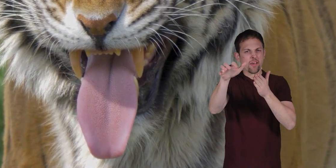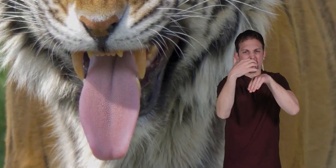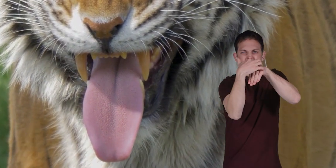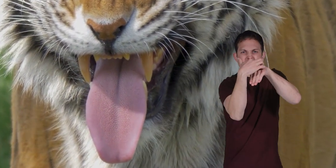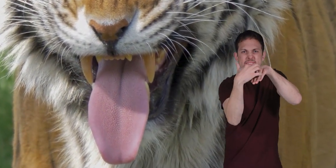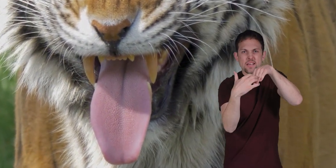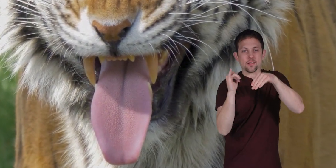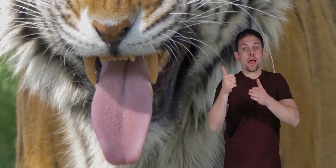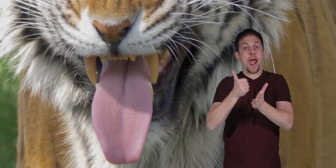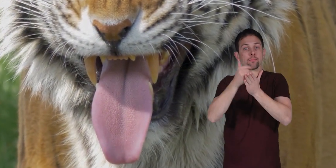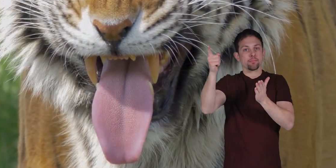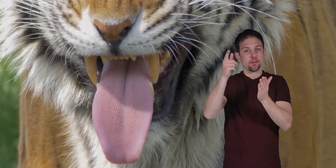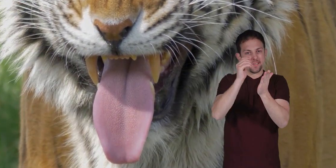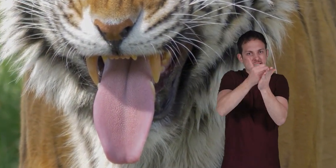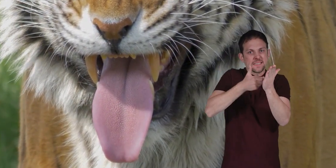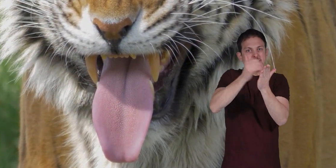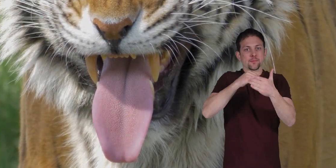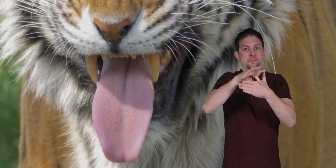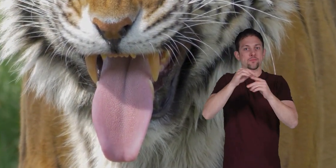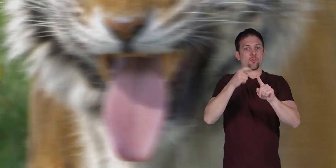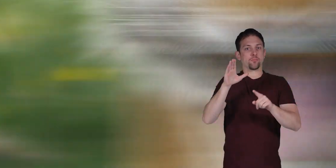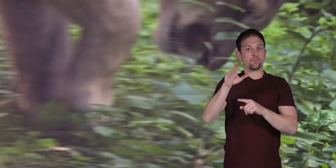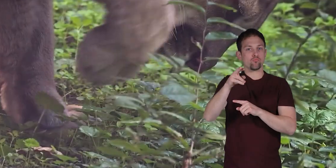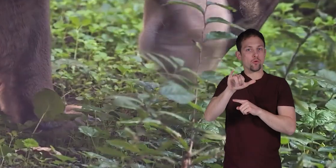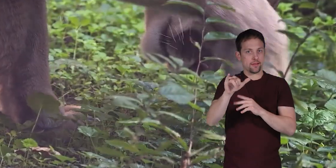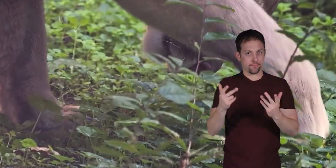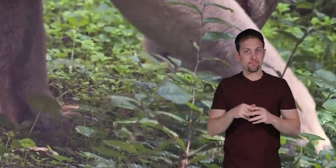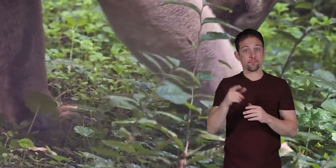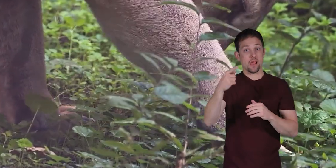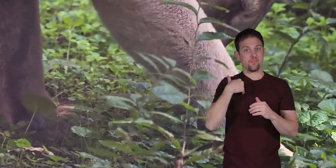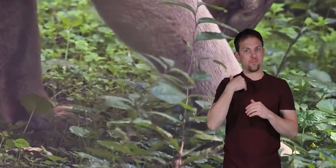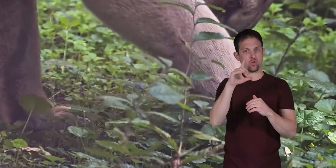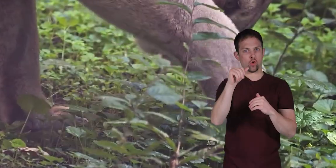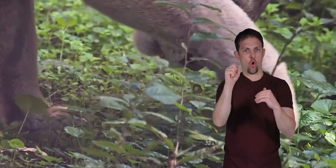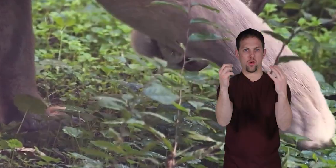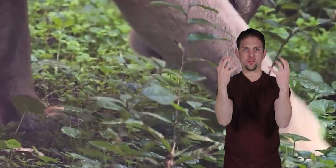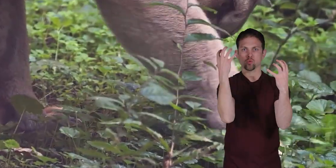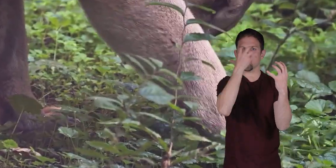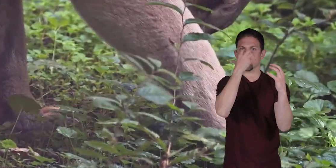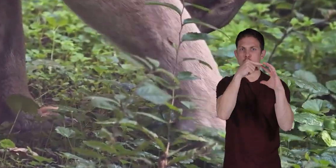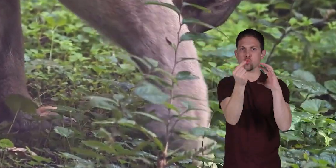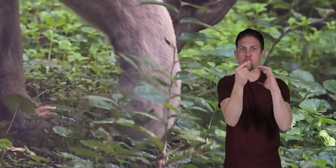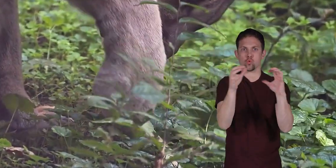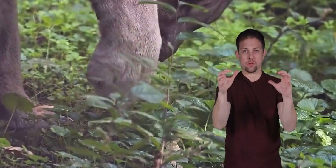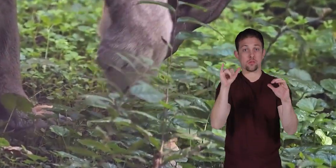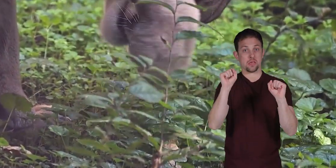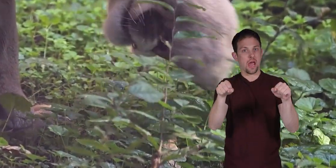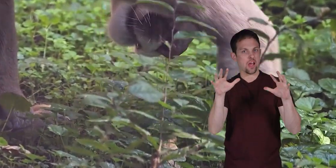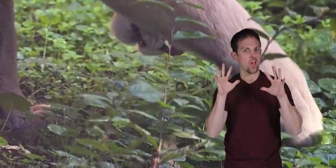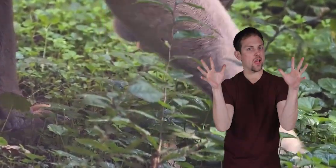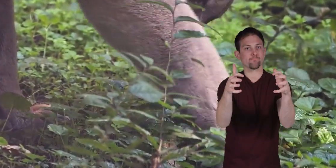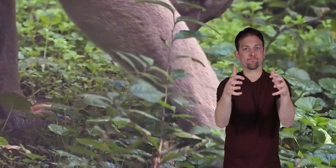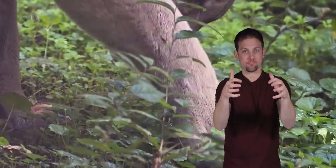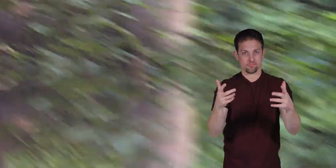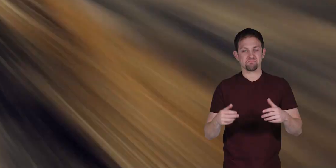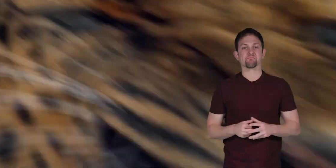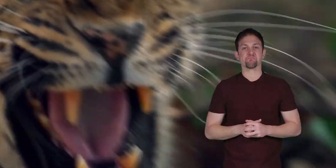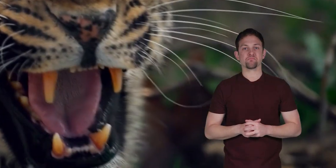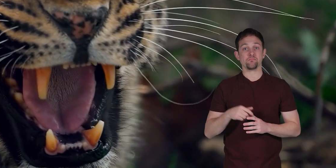texture to help them scrape meat from their prey. They have protractable claws, which can lengthen or extend their claws. They have